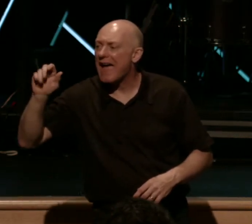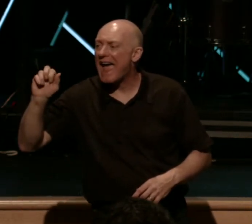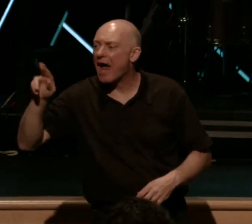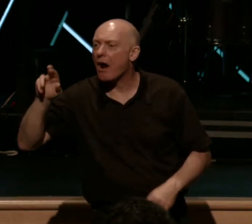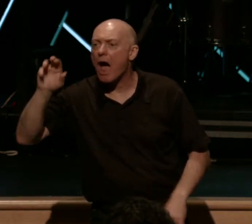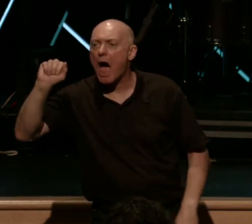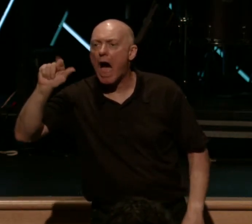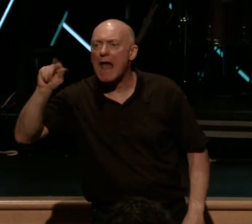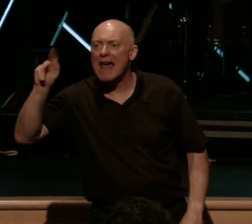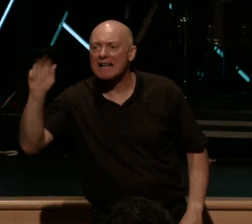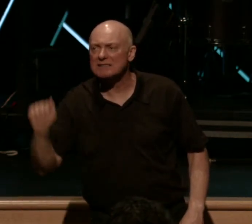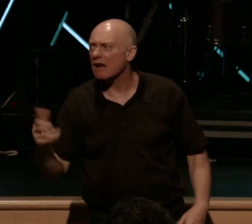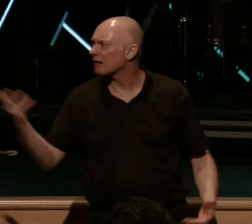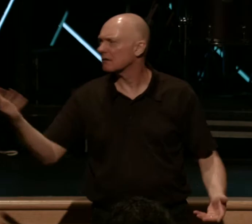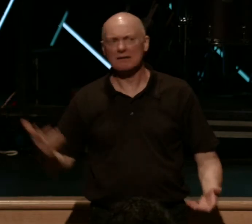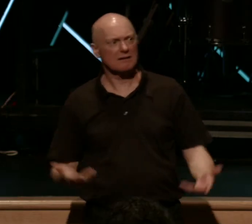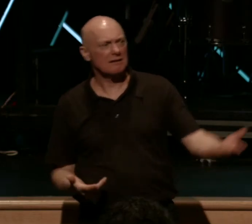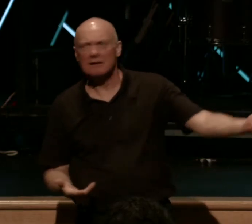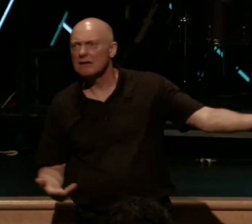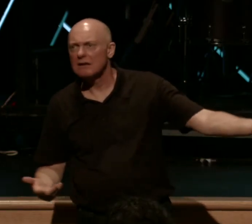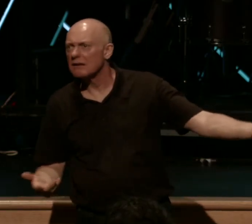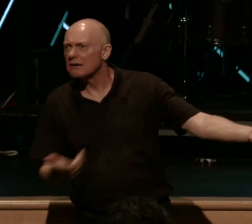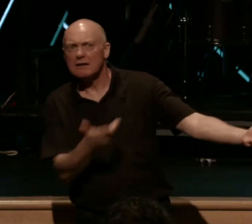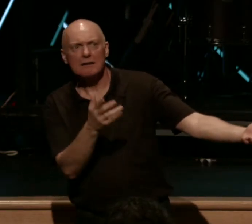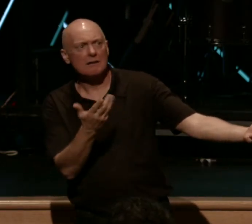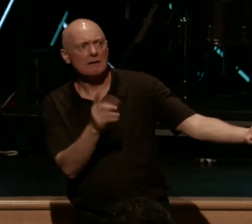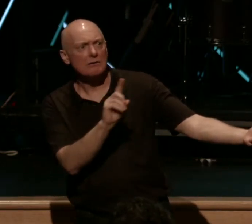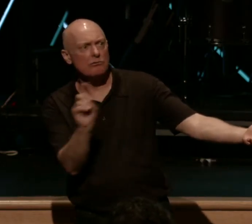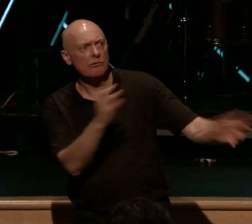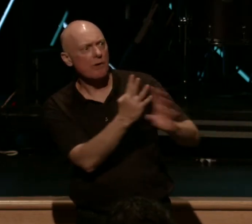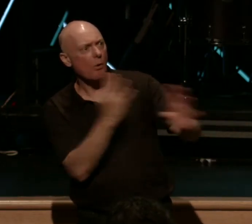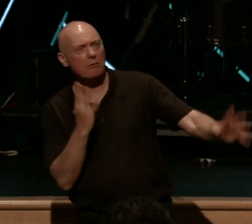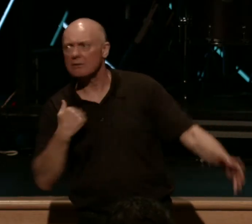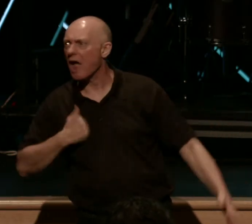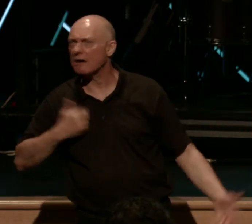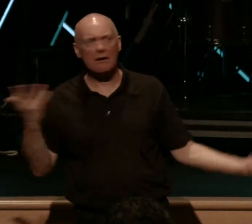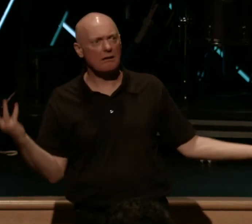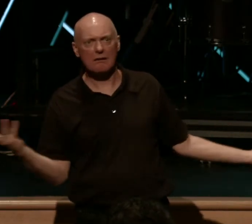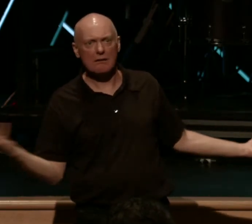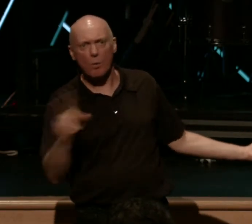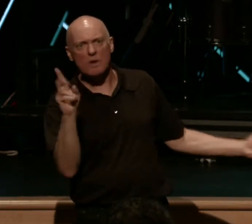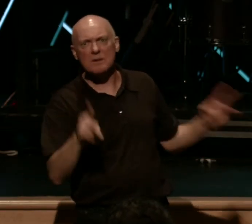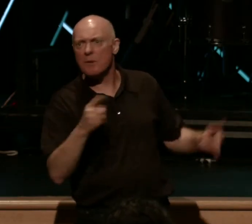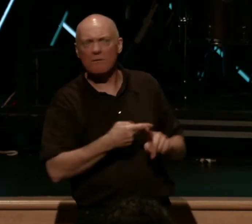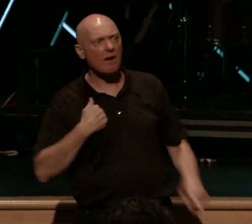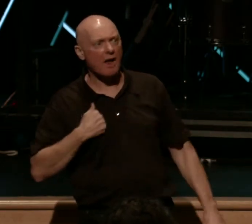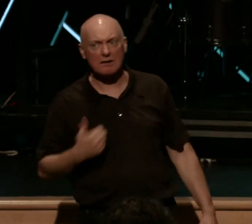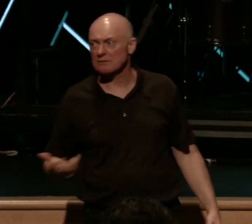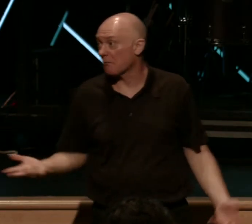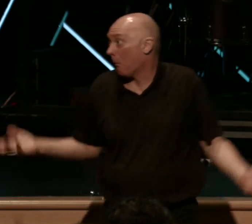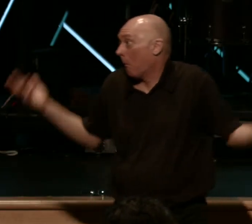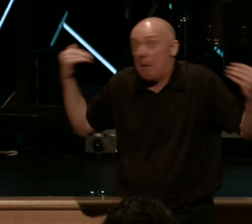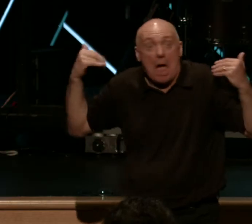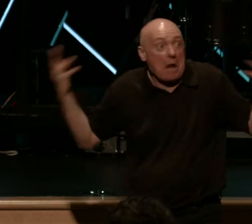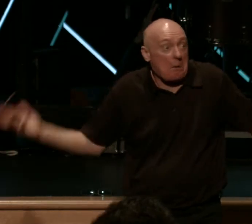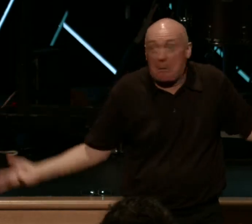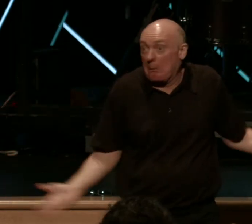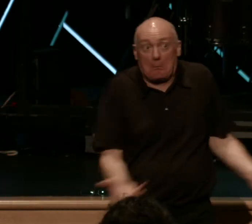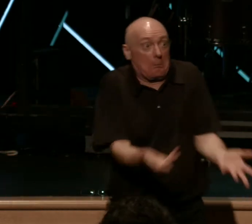anybody working at Air? Do people still go to Canada? I mean, apparently there's like nobody flying. She's like, no, no, no, the people go. They're flying. She said,